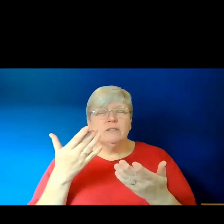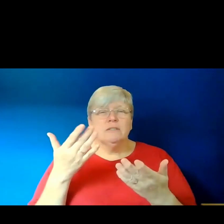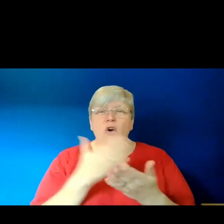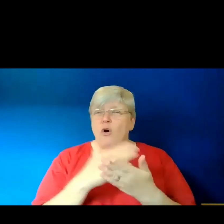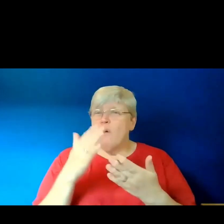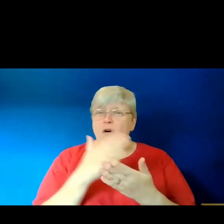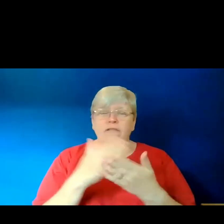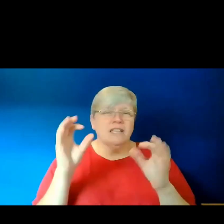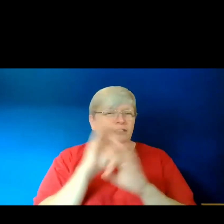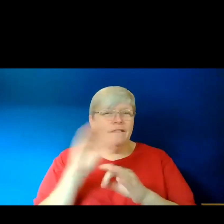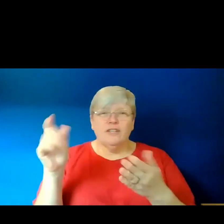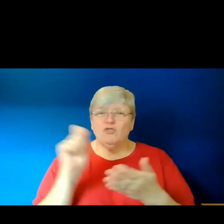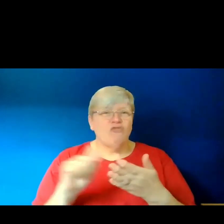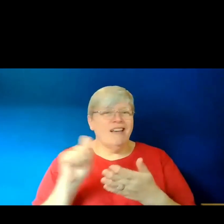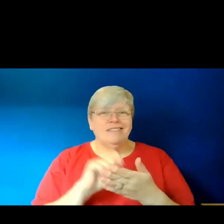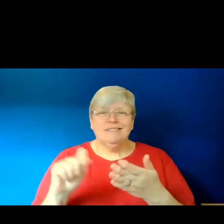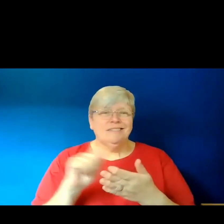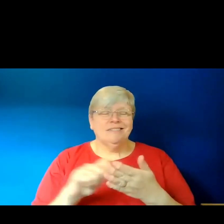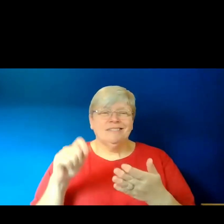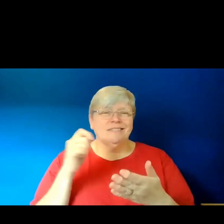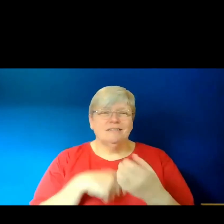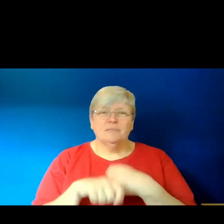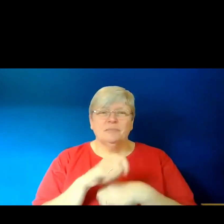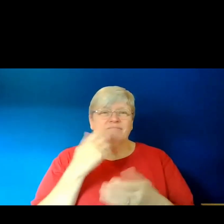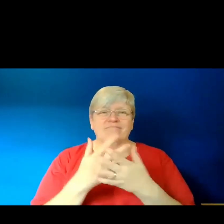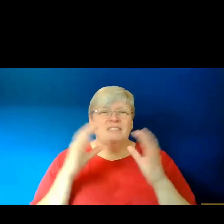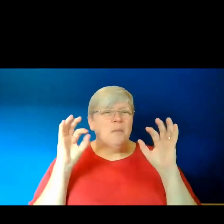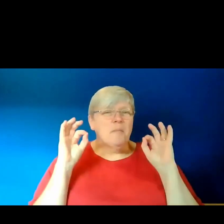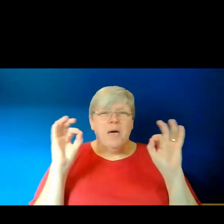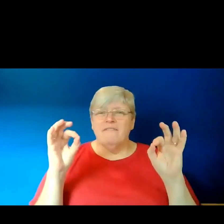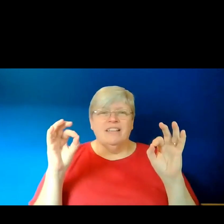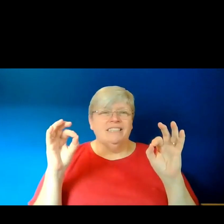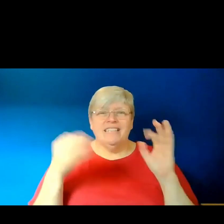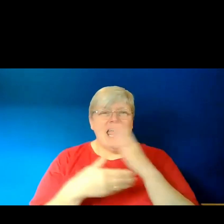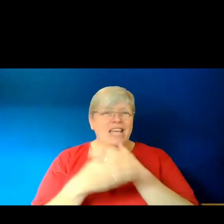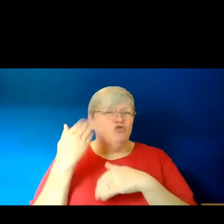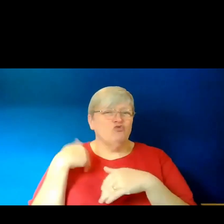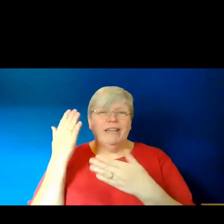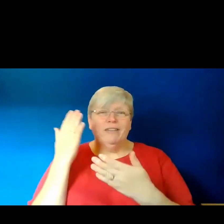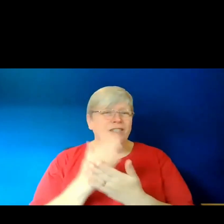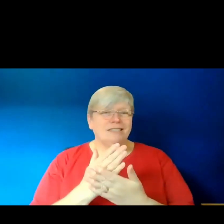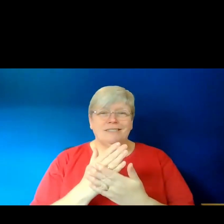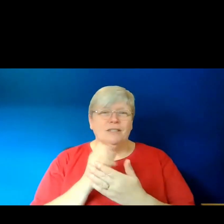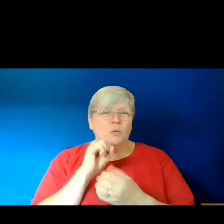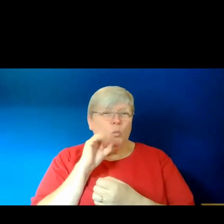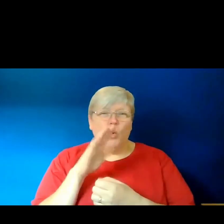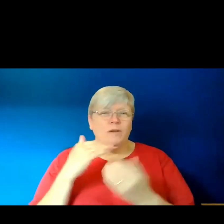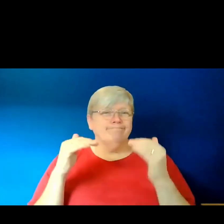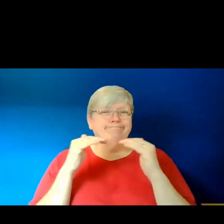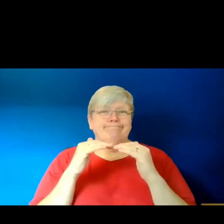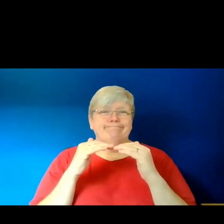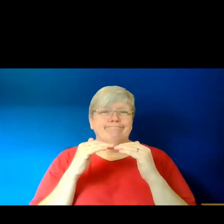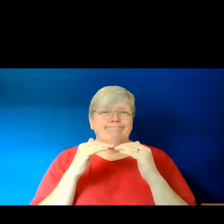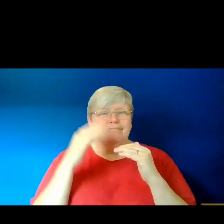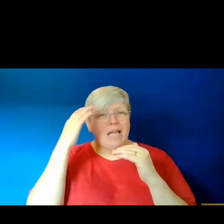like nothing that you write is going to be a perfect mirror of historical reality. And I think that myths and legends are actually